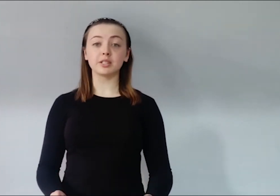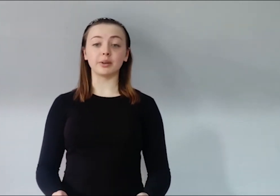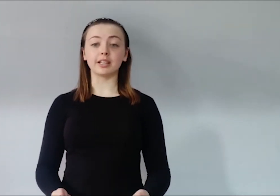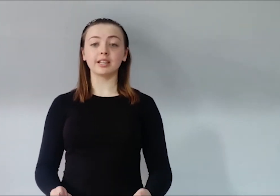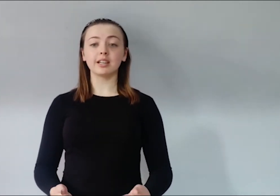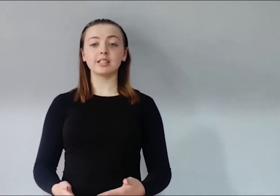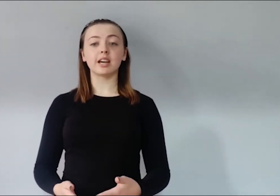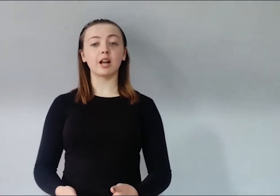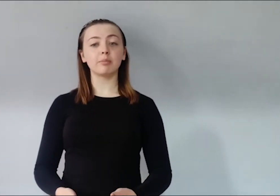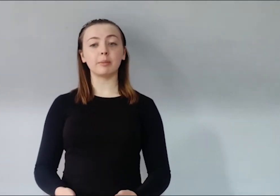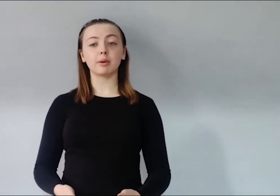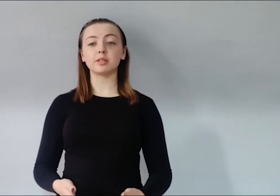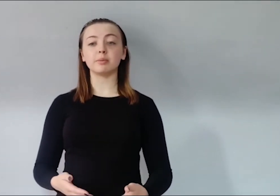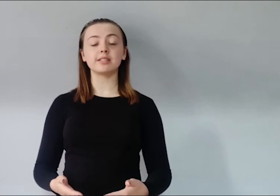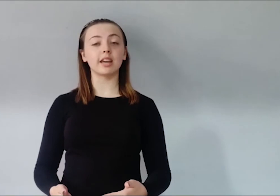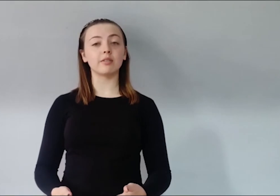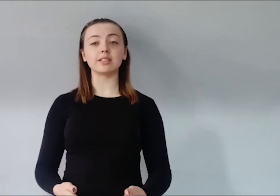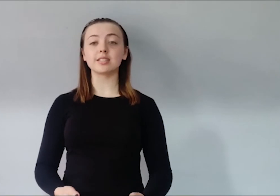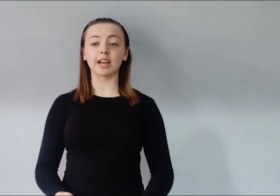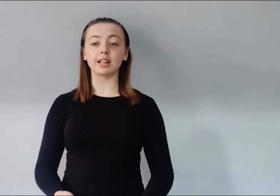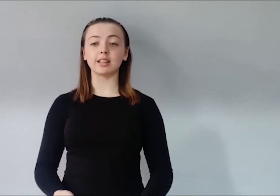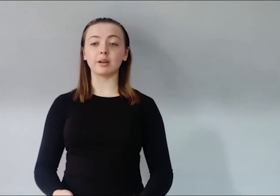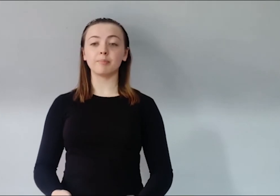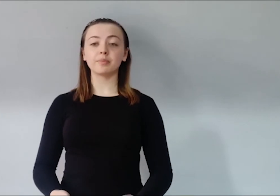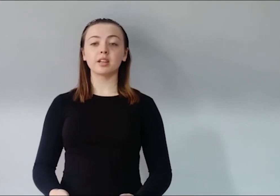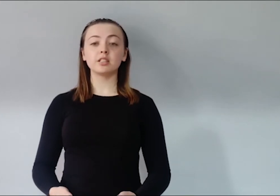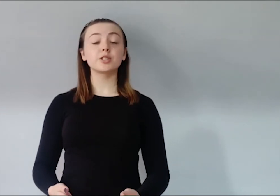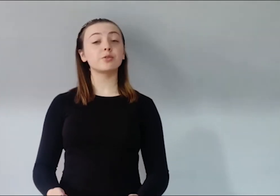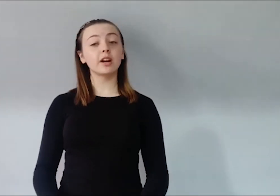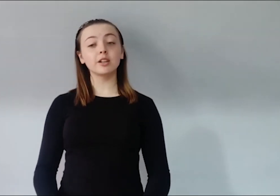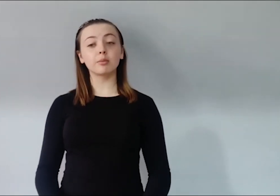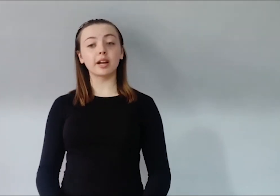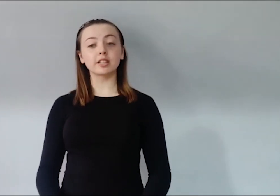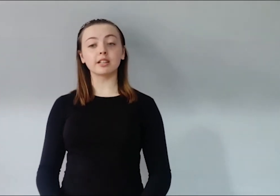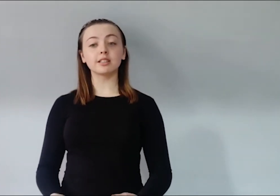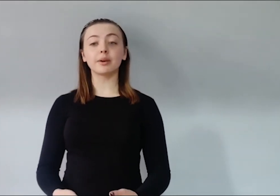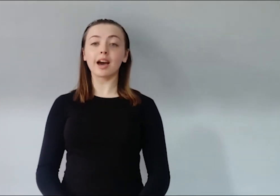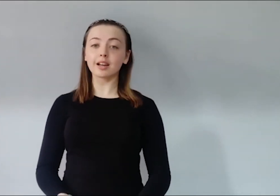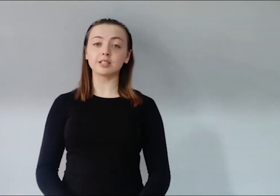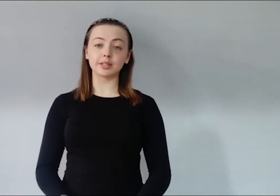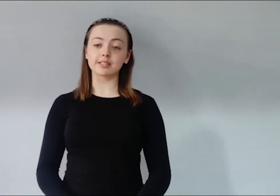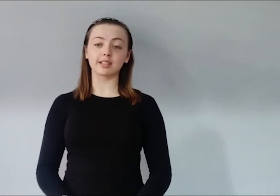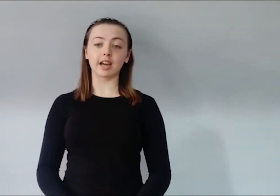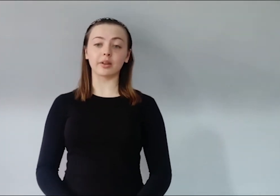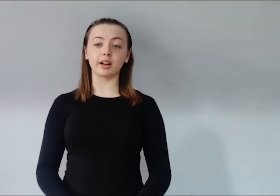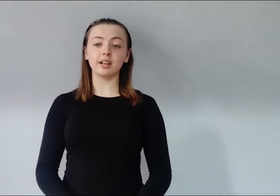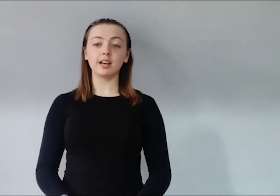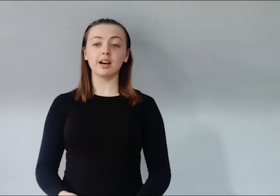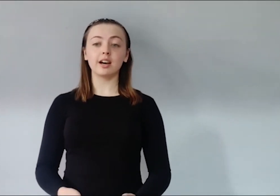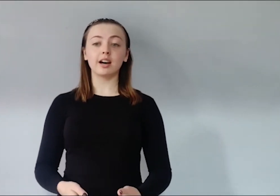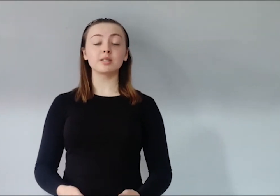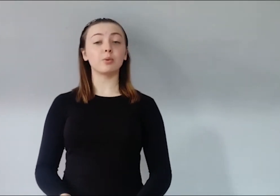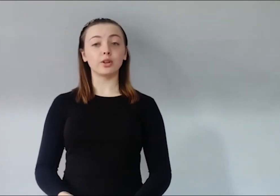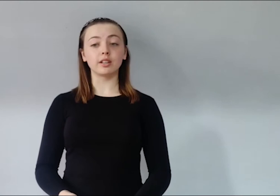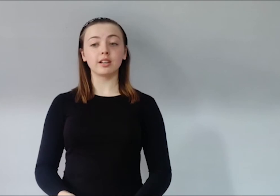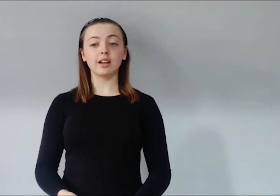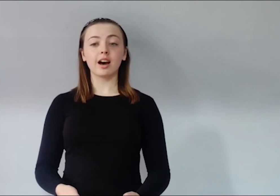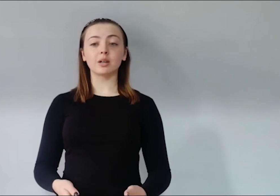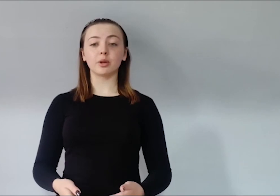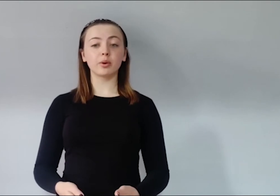doing to help people to be safe and stay healthy. Just a friendly reminder that we can do this together as one and we